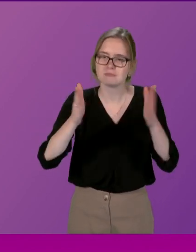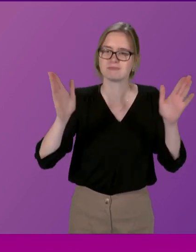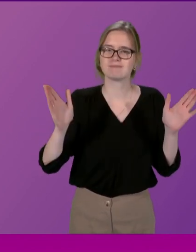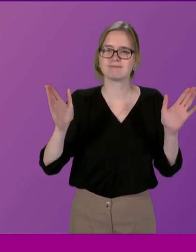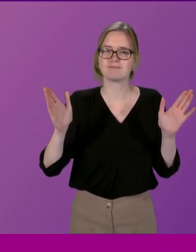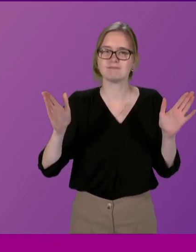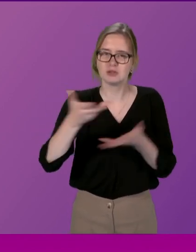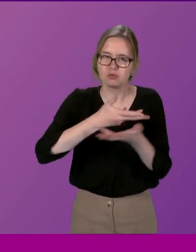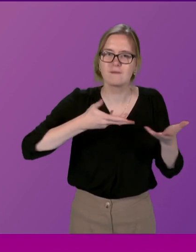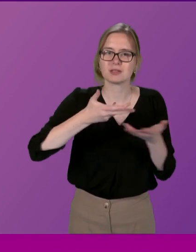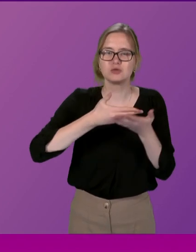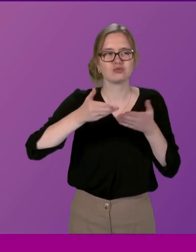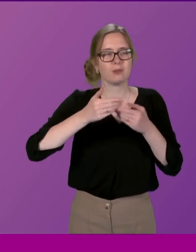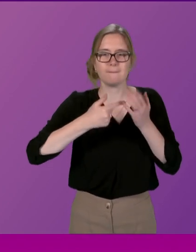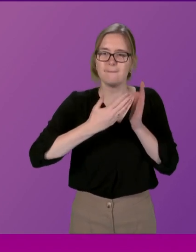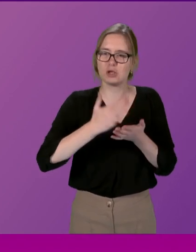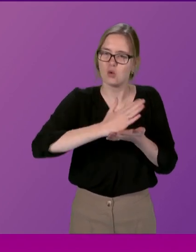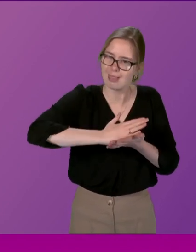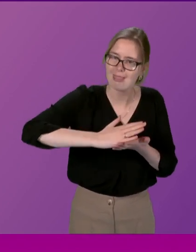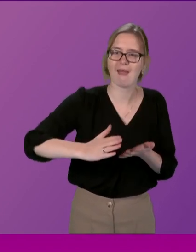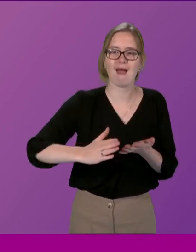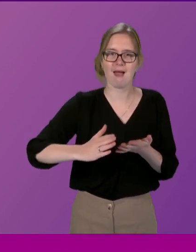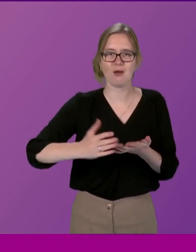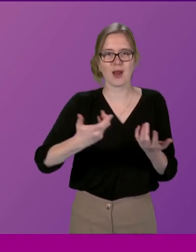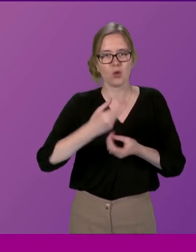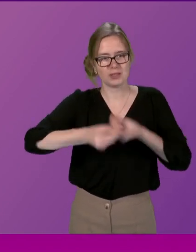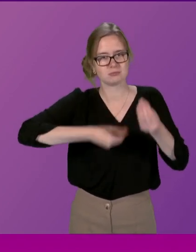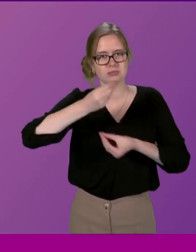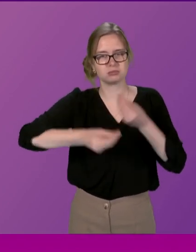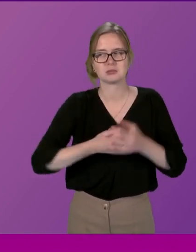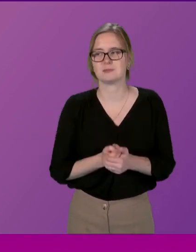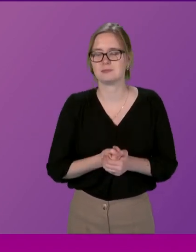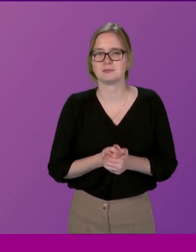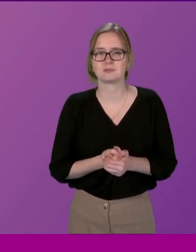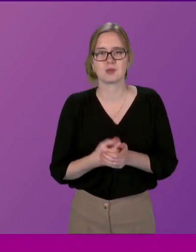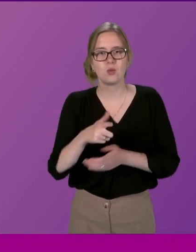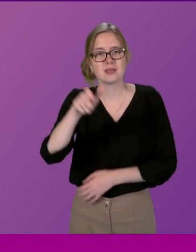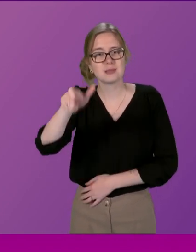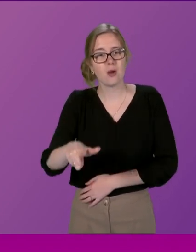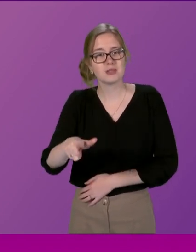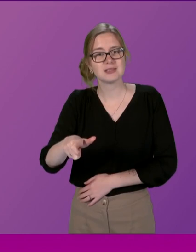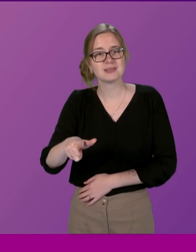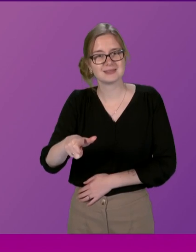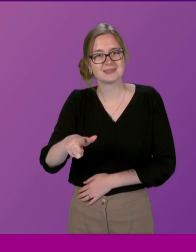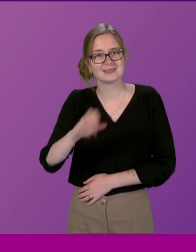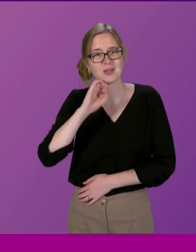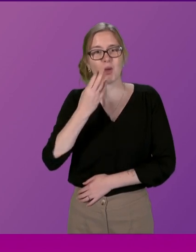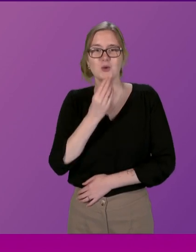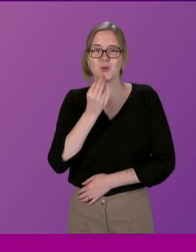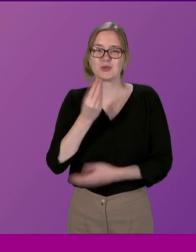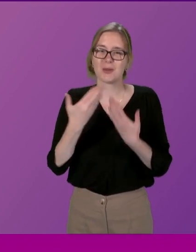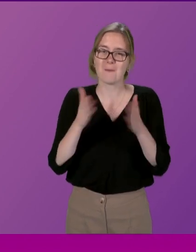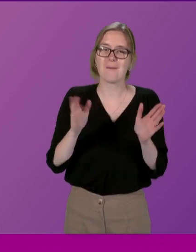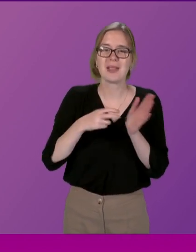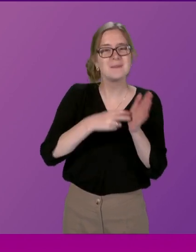showing clarity in when we're trying to speak so anyway this person is now going to use the public